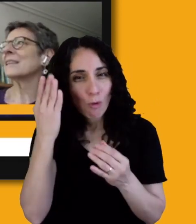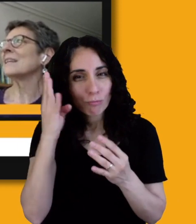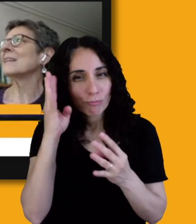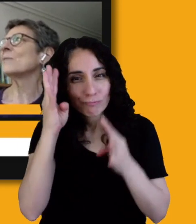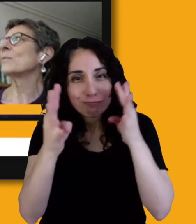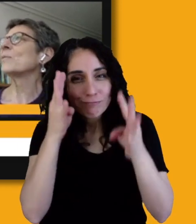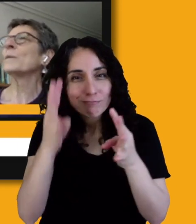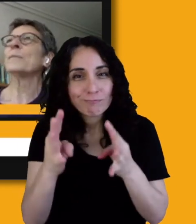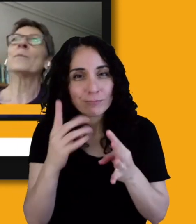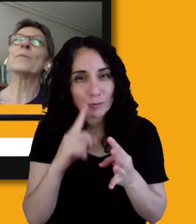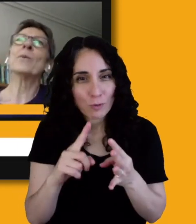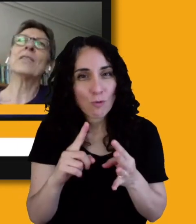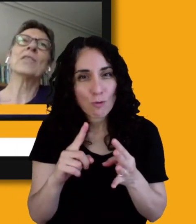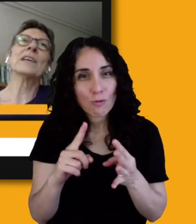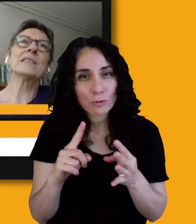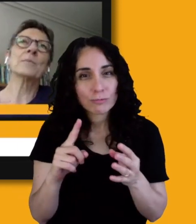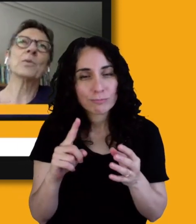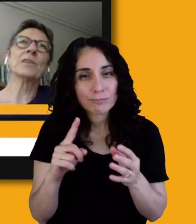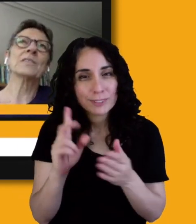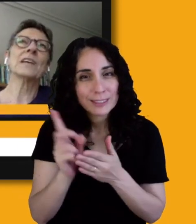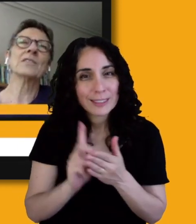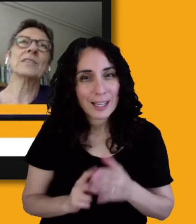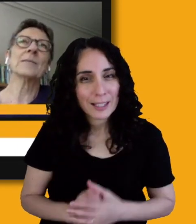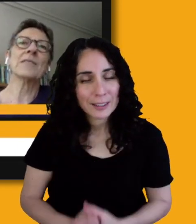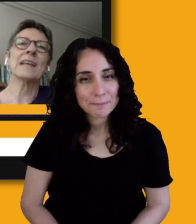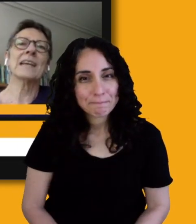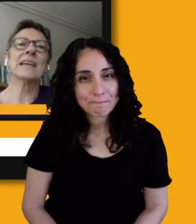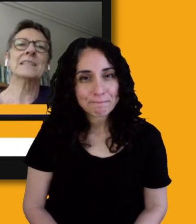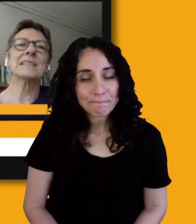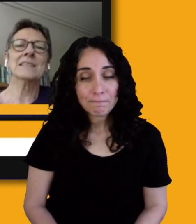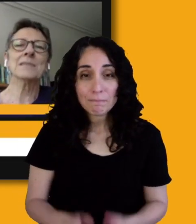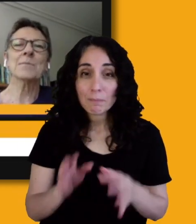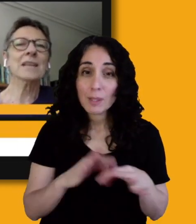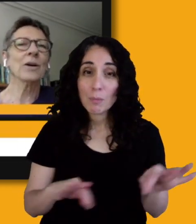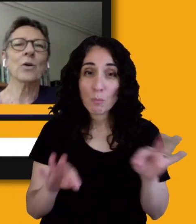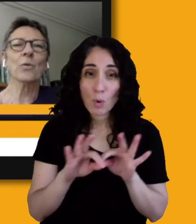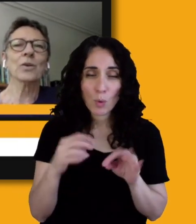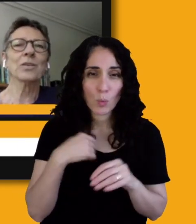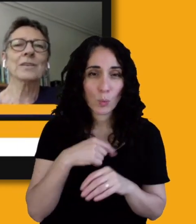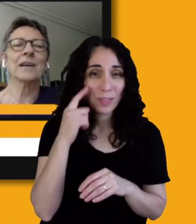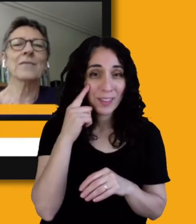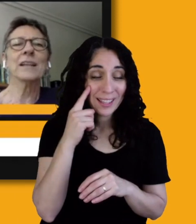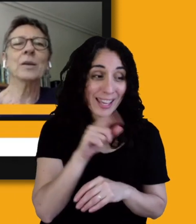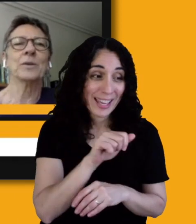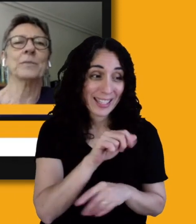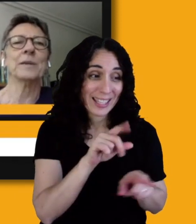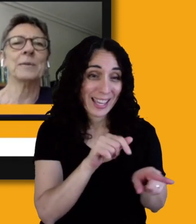what, one of the things that's important to understand about the ADA is it doesn't make the whole world available to people.